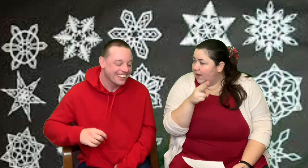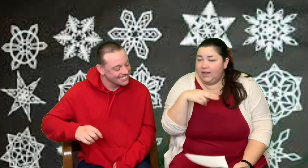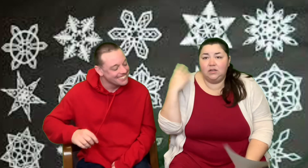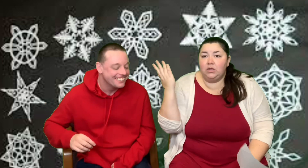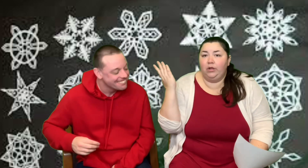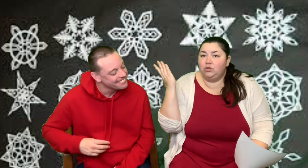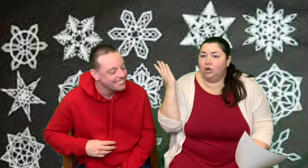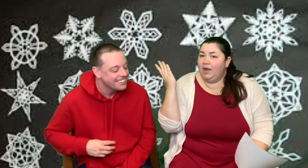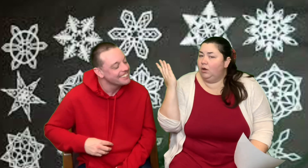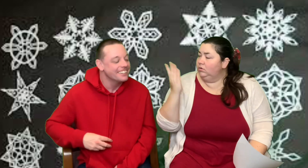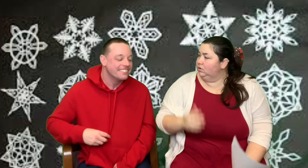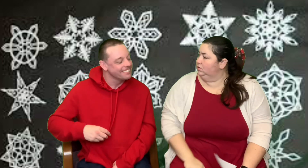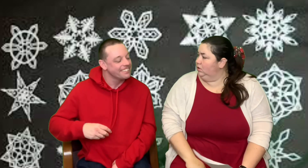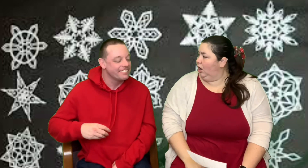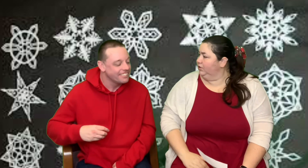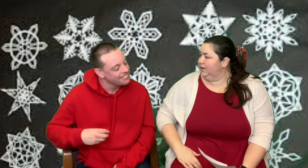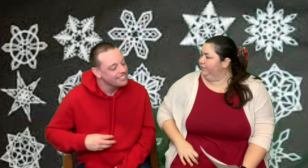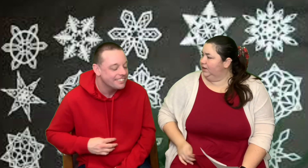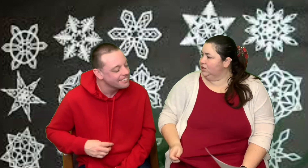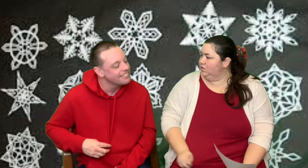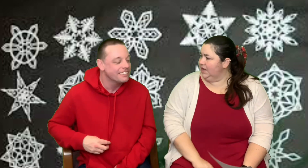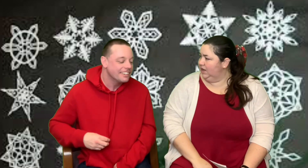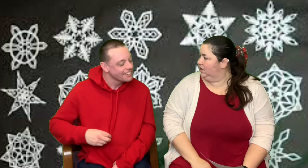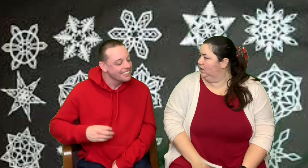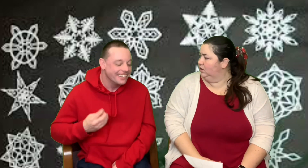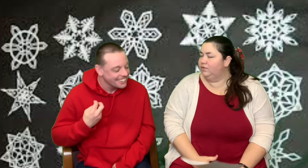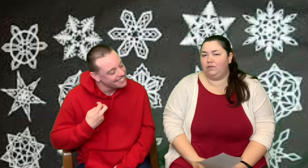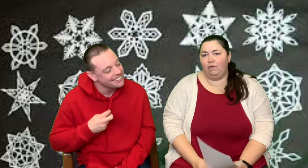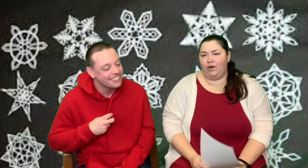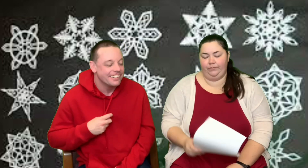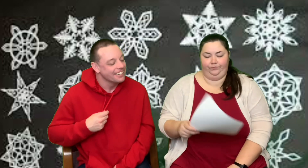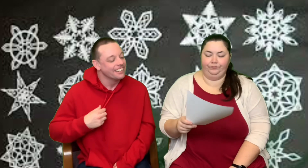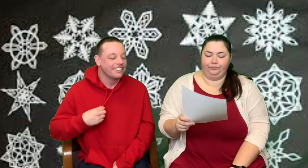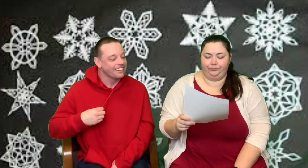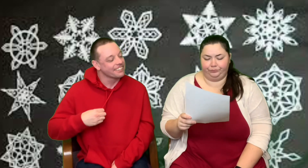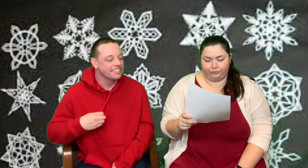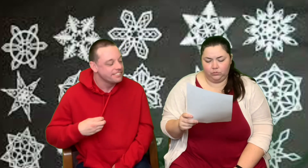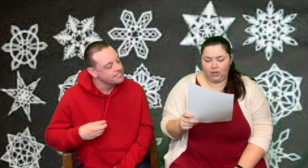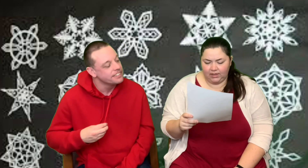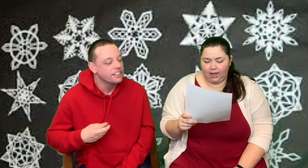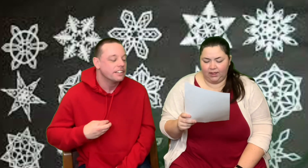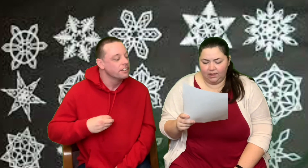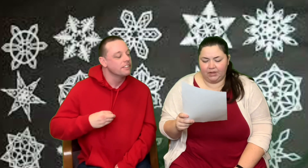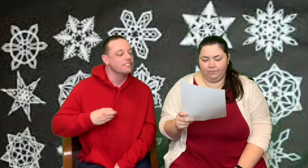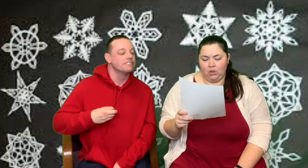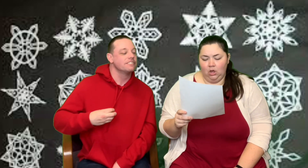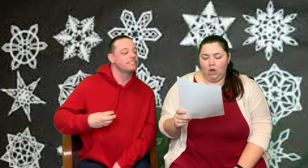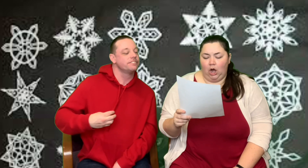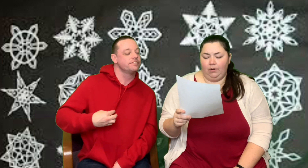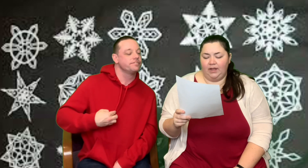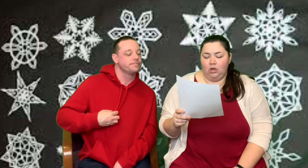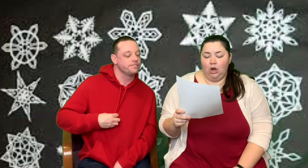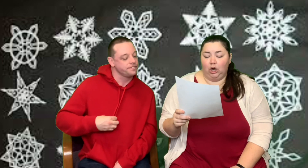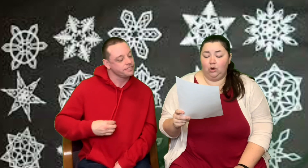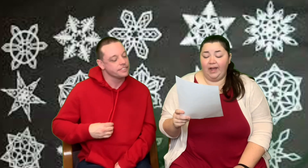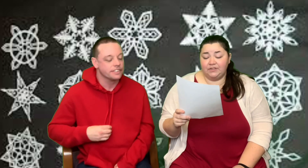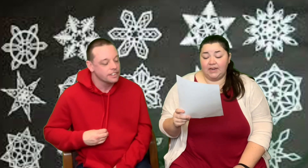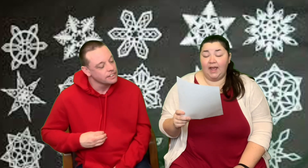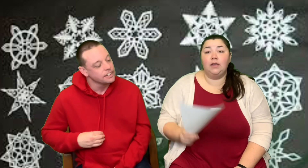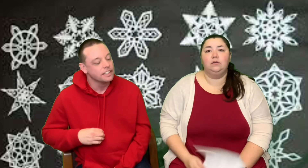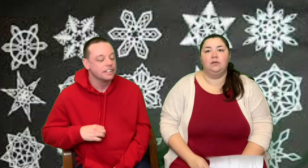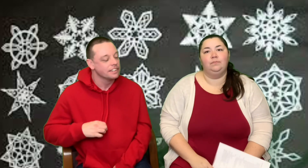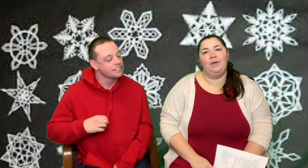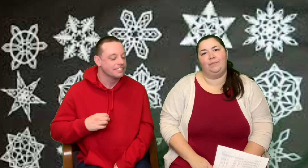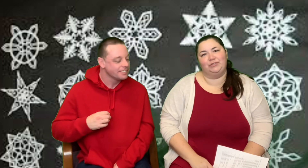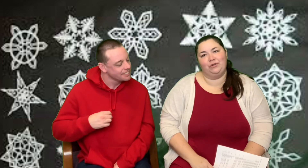and it'll turn out all different and unique. Yeah. So fun. Okay. Yeah. I love it. All right. Our craft